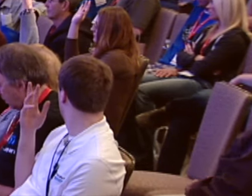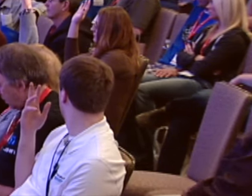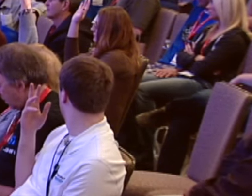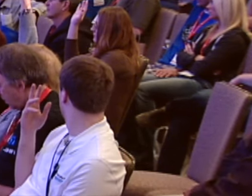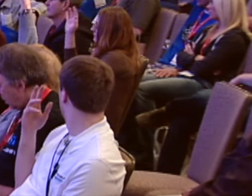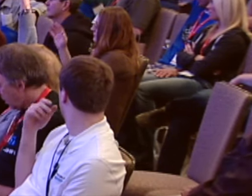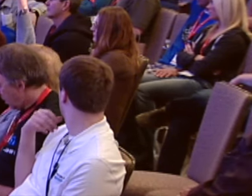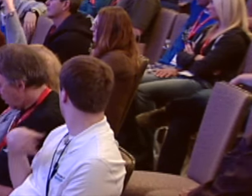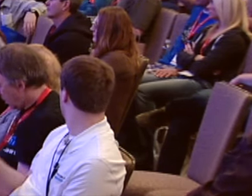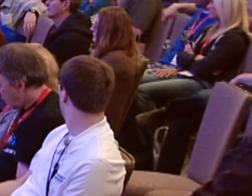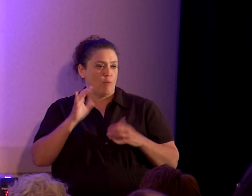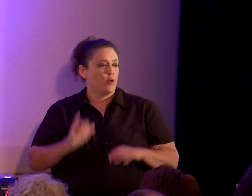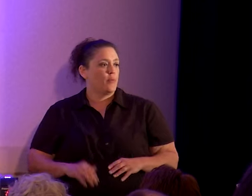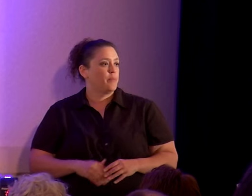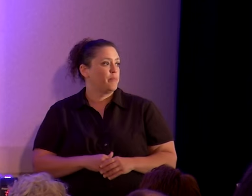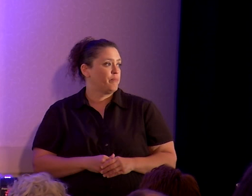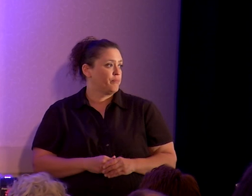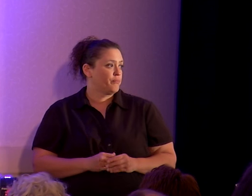Now put a mug down.